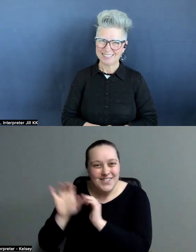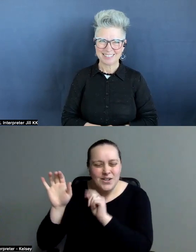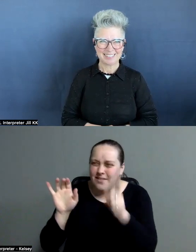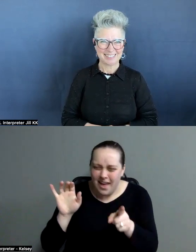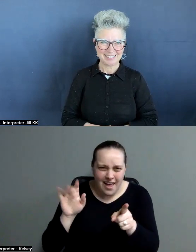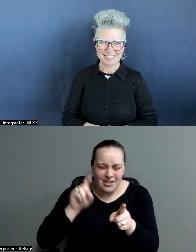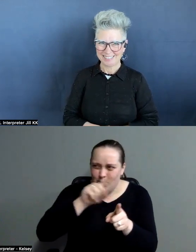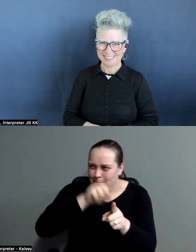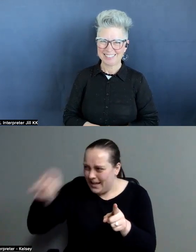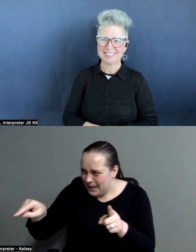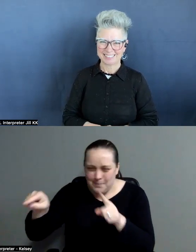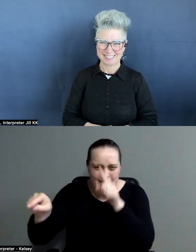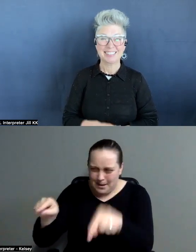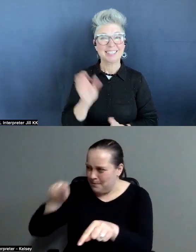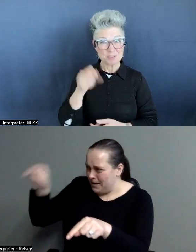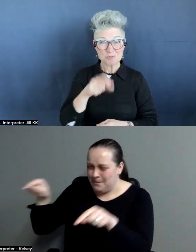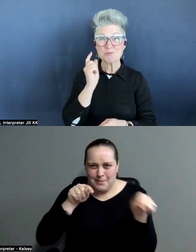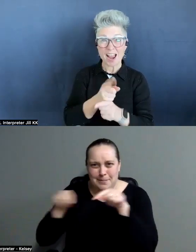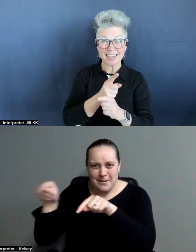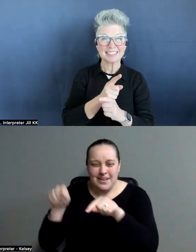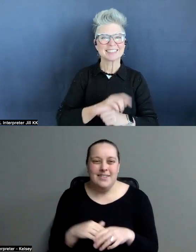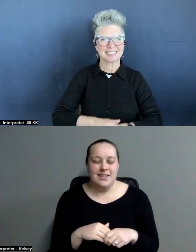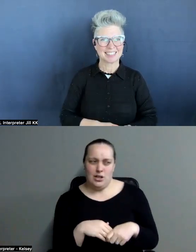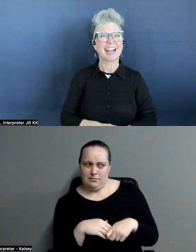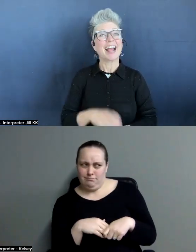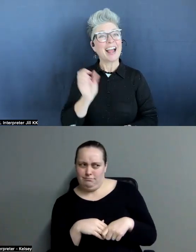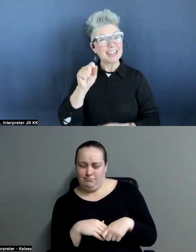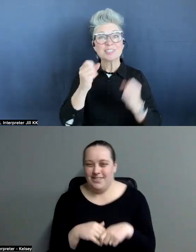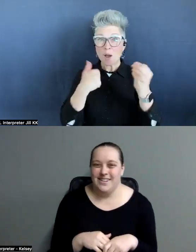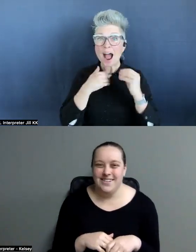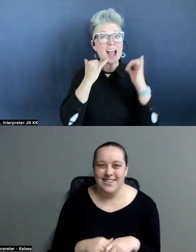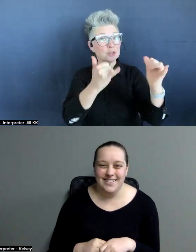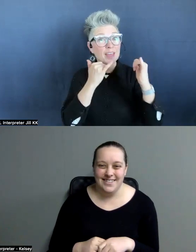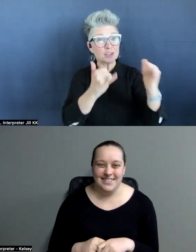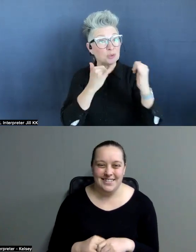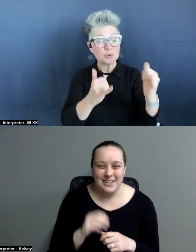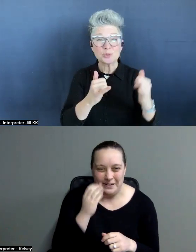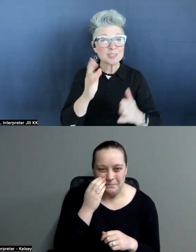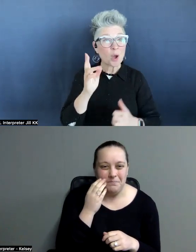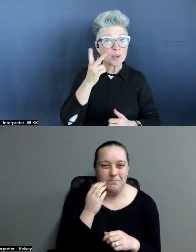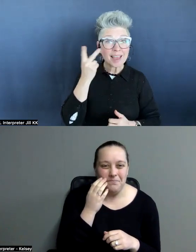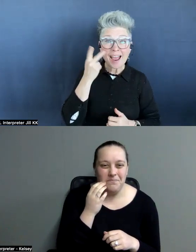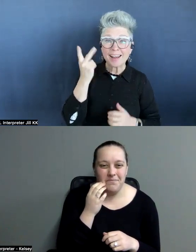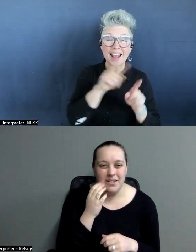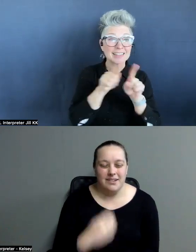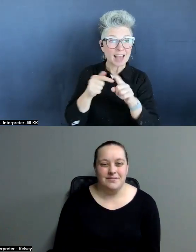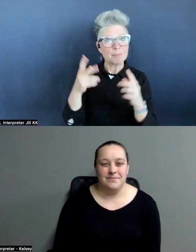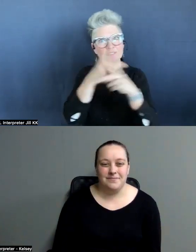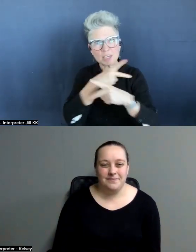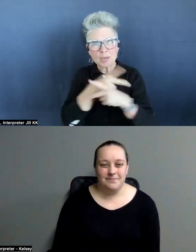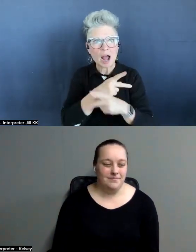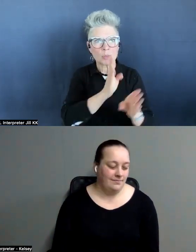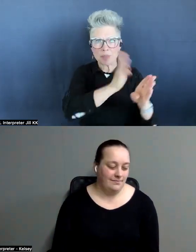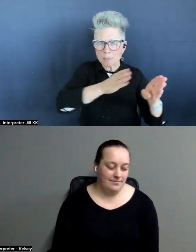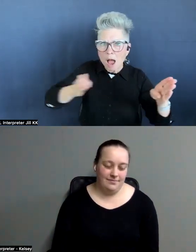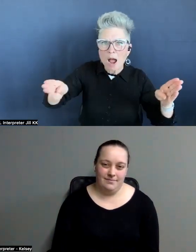needs to be him. So they're like. Well, so I do that too. So Katwin, as I'm like figuring out the plot and the story. And